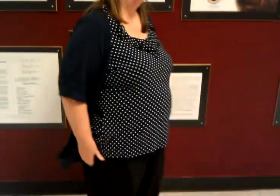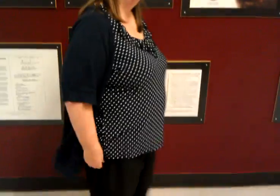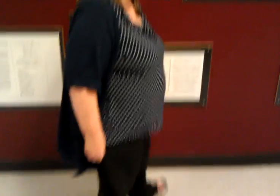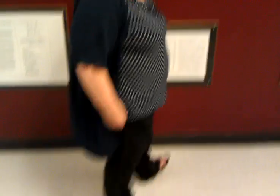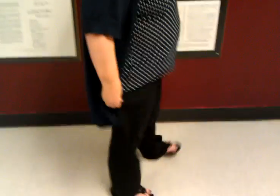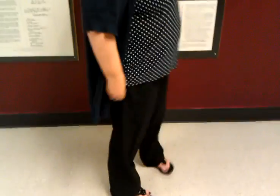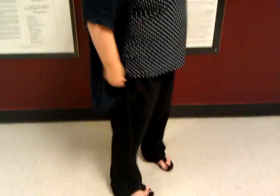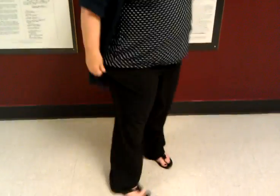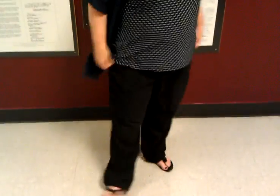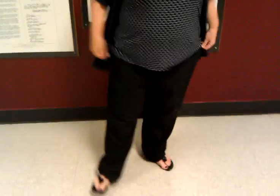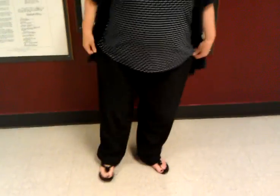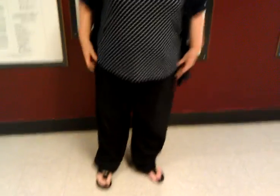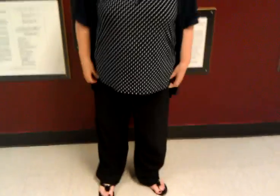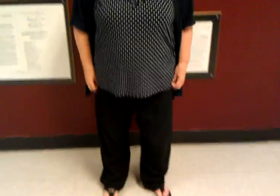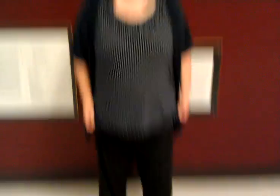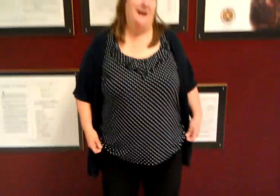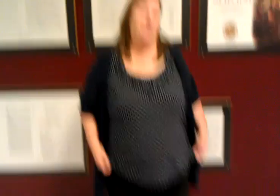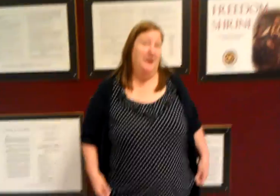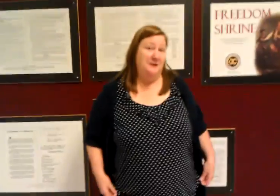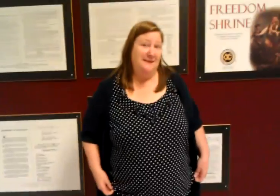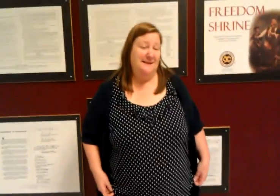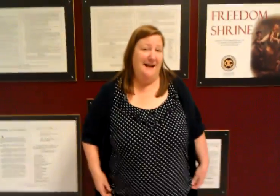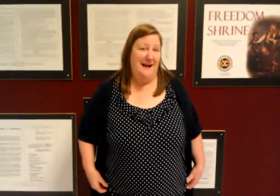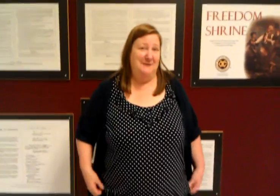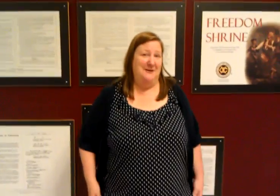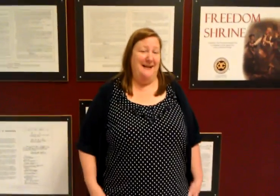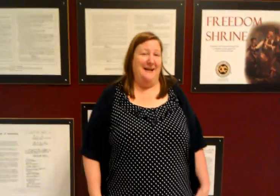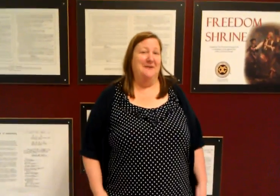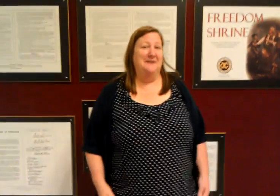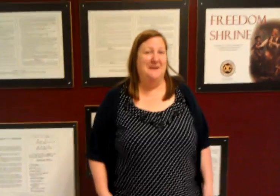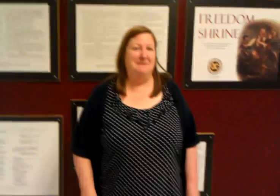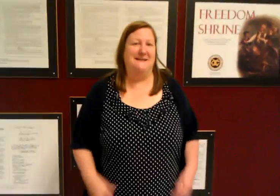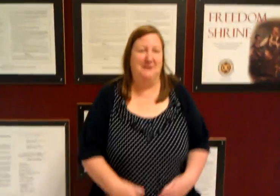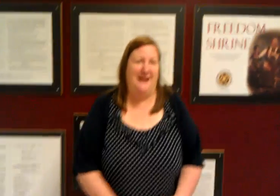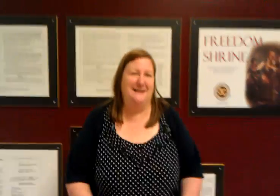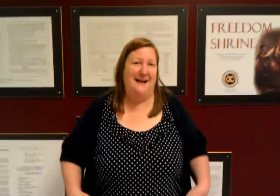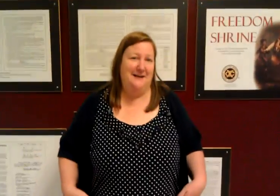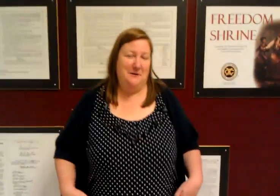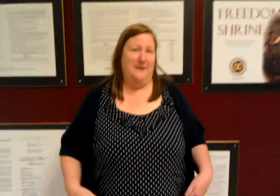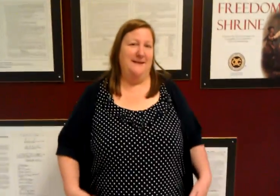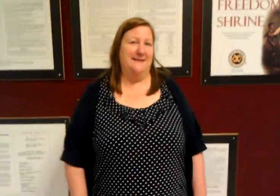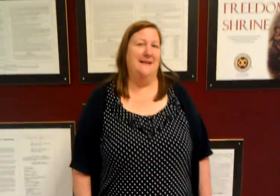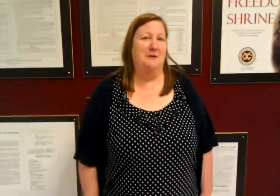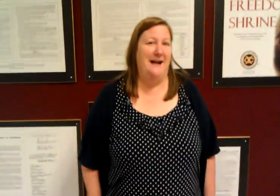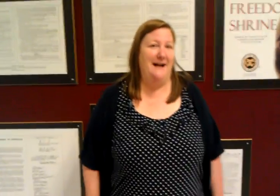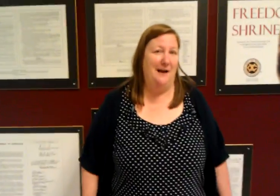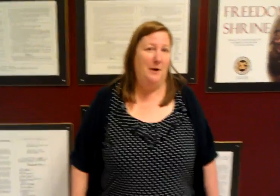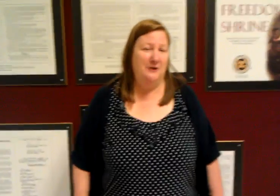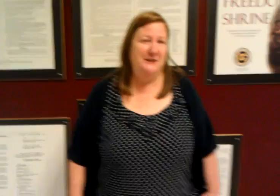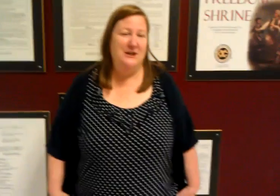they were like high waters ready to get rid of them because they were kind of tight on the waist and they were kind of high water ish